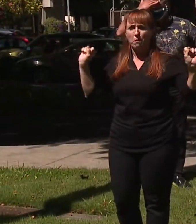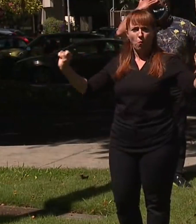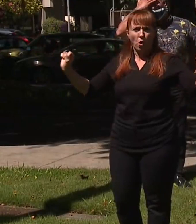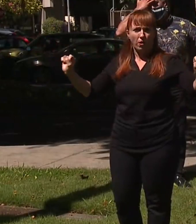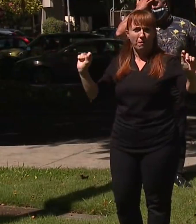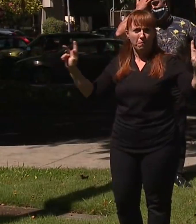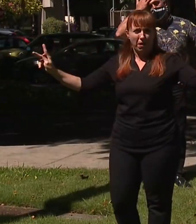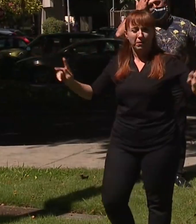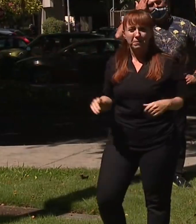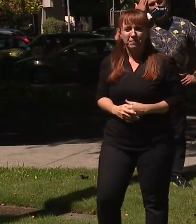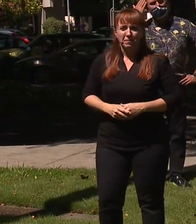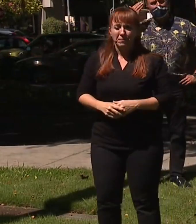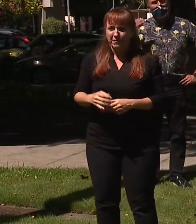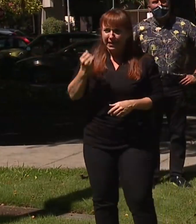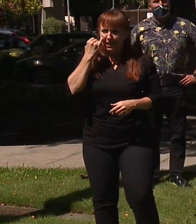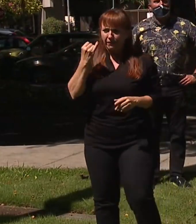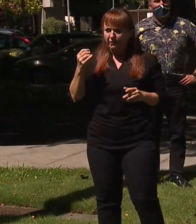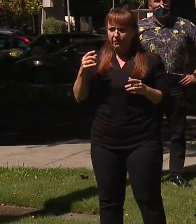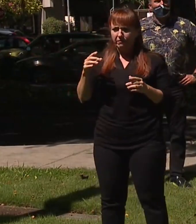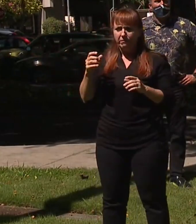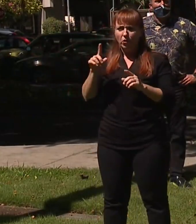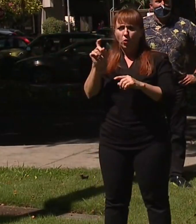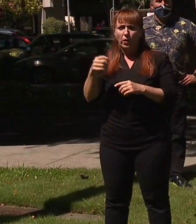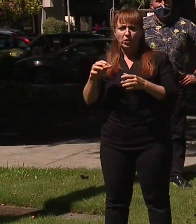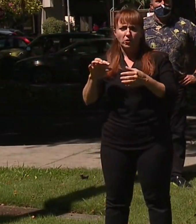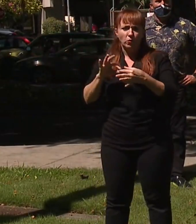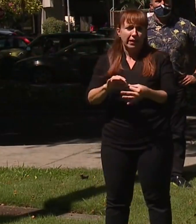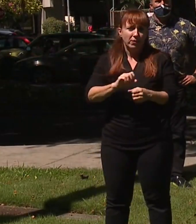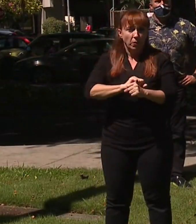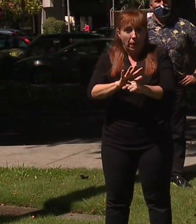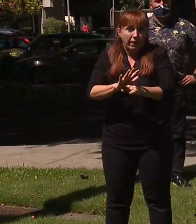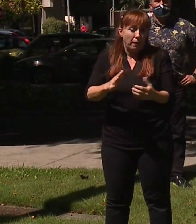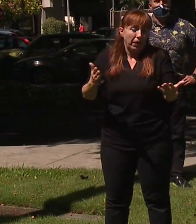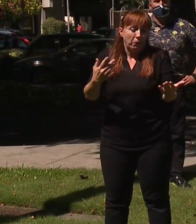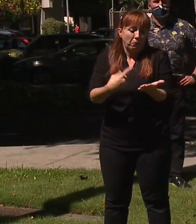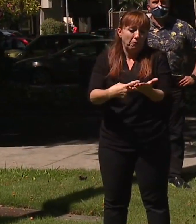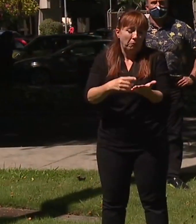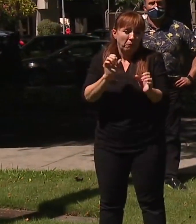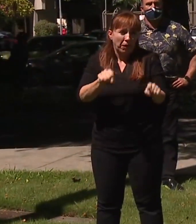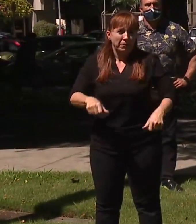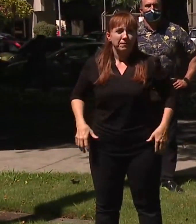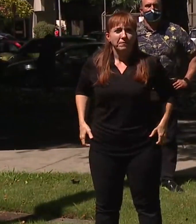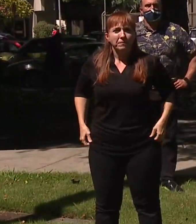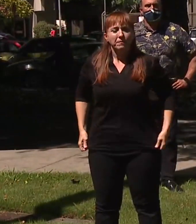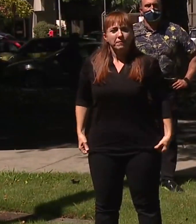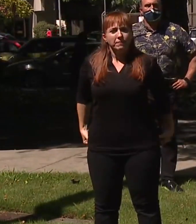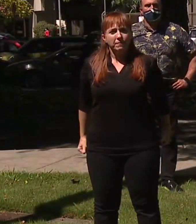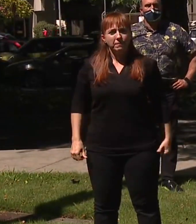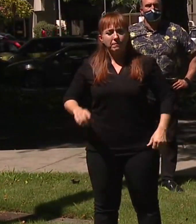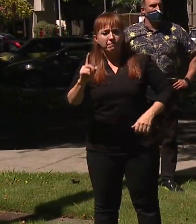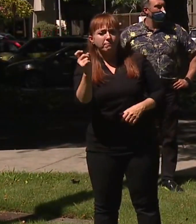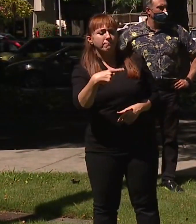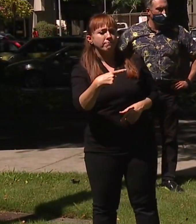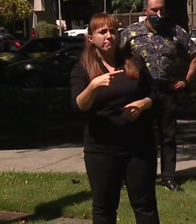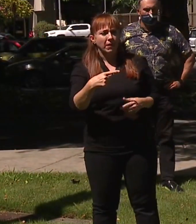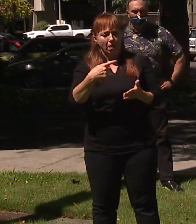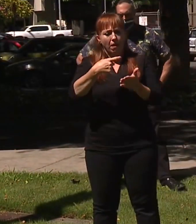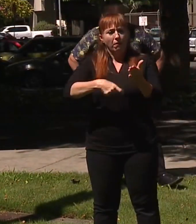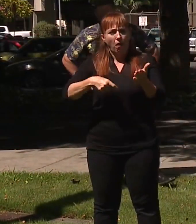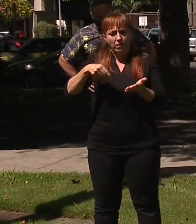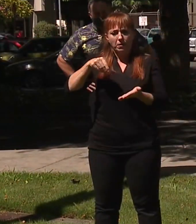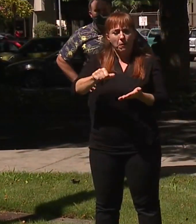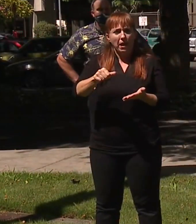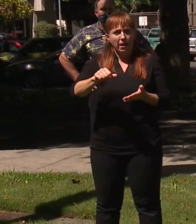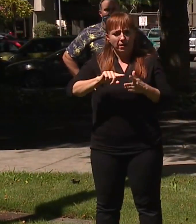if there's ones on, I don't know, the pandemic or something, we'll talk about those. Mayor, what's the city's upfront cost for